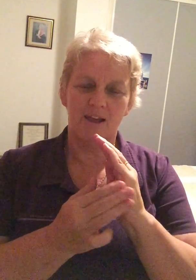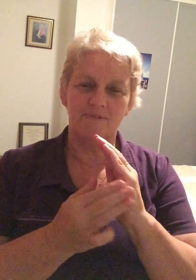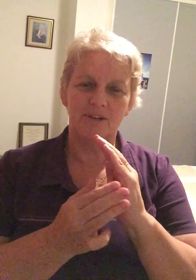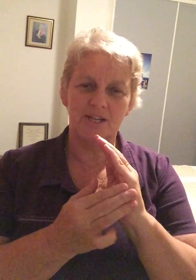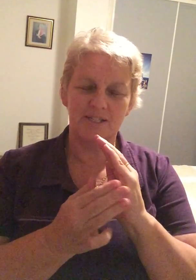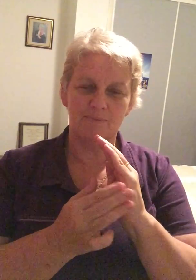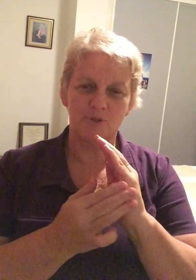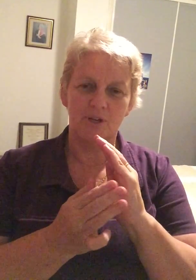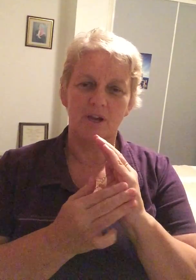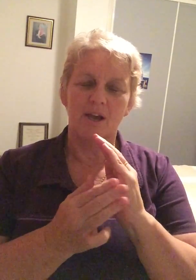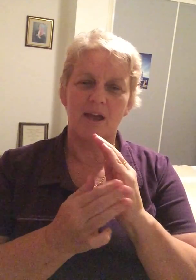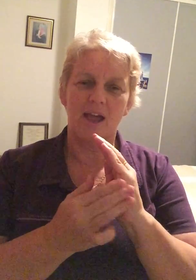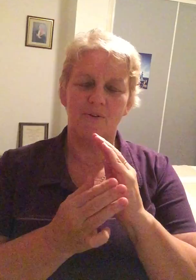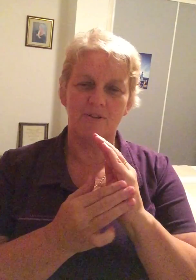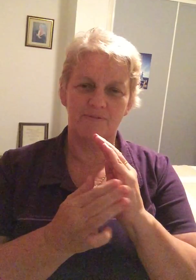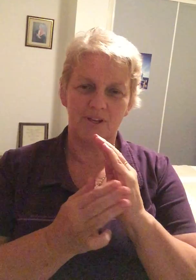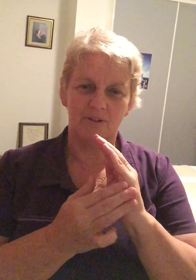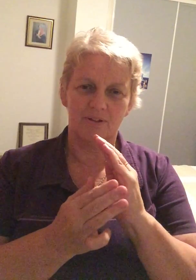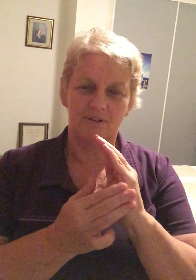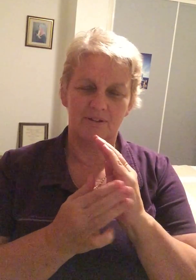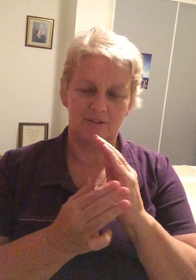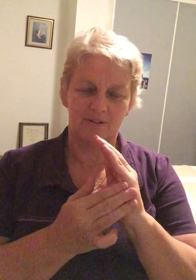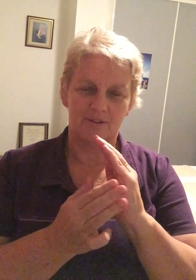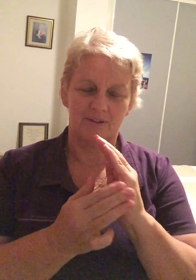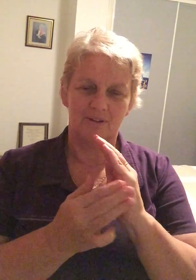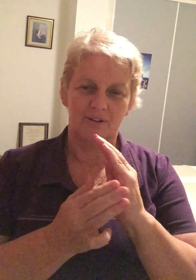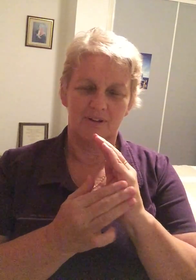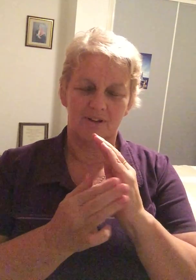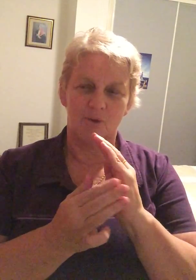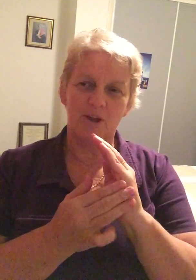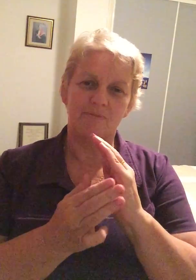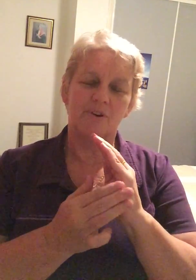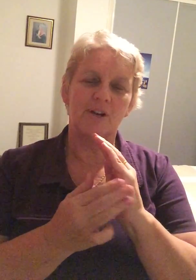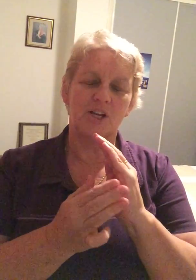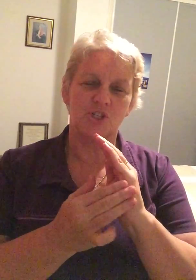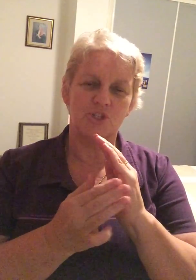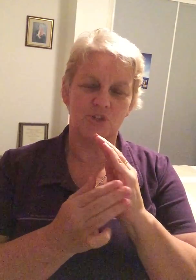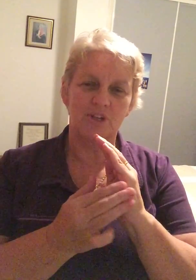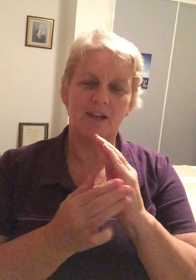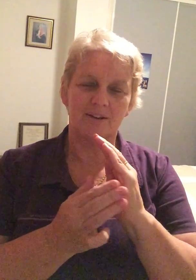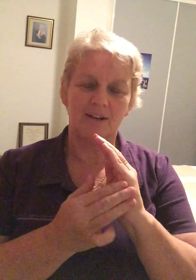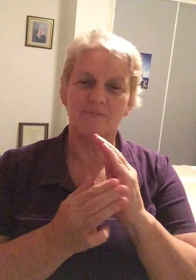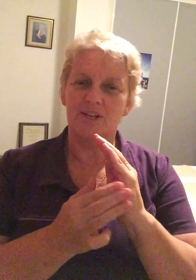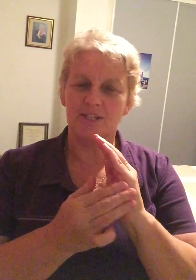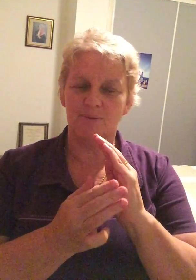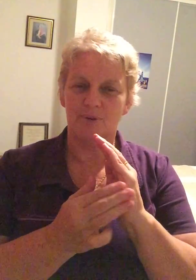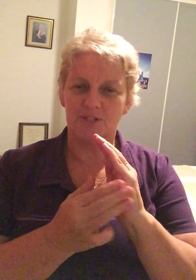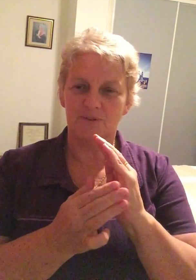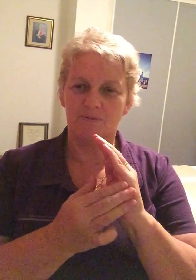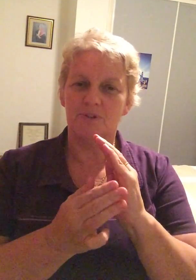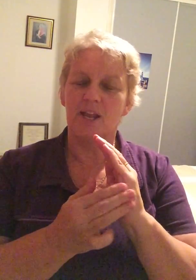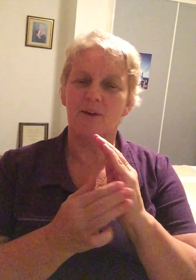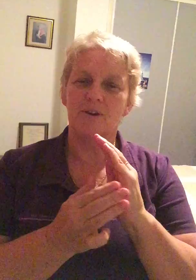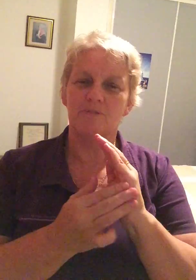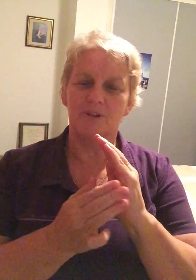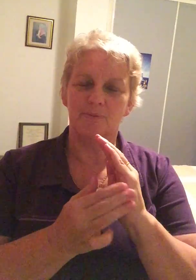love and accept how I feel and we have variations on that love and accept myself and how I feel